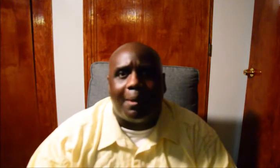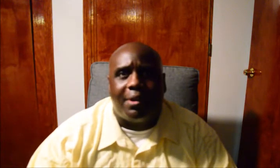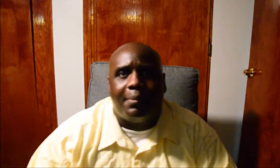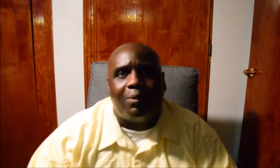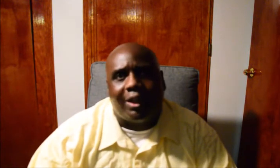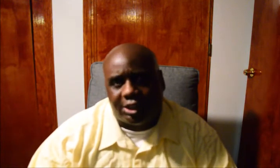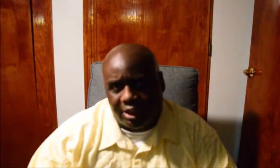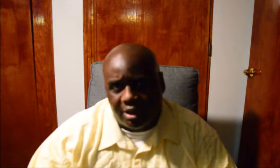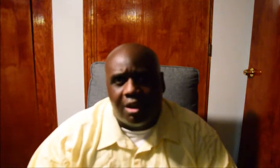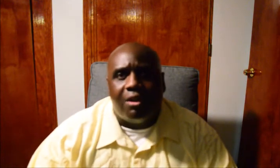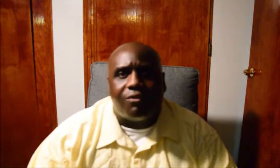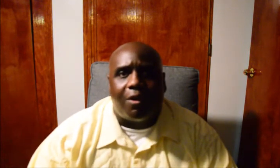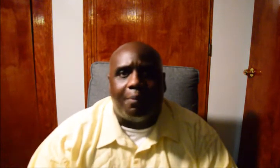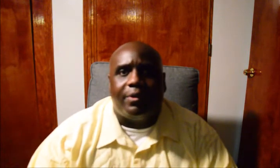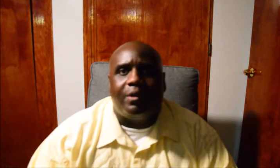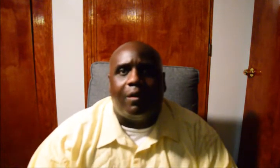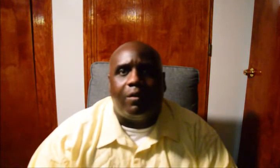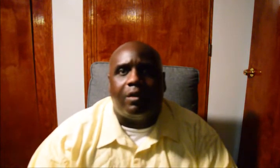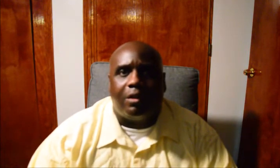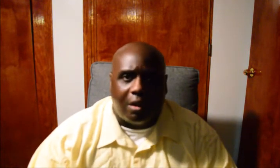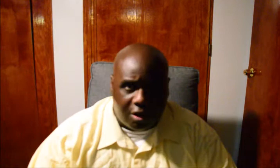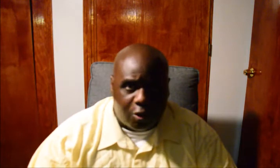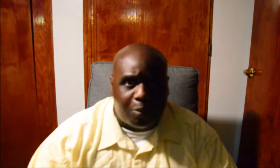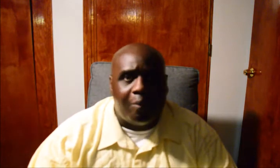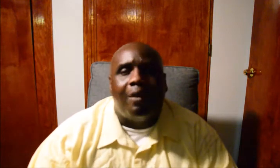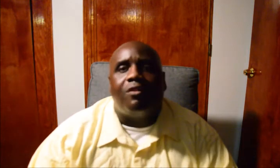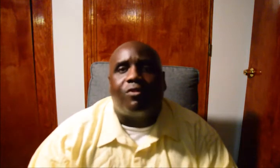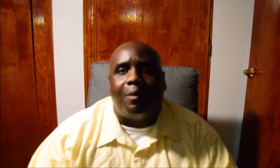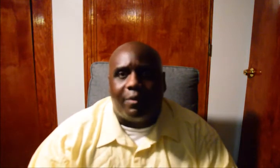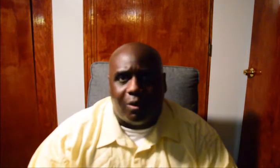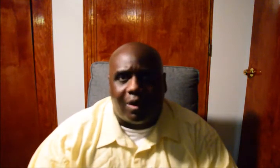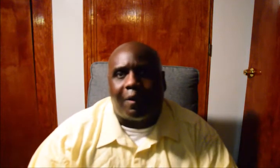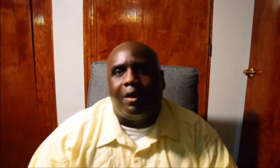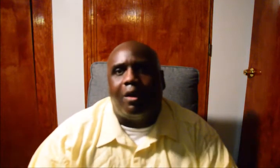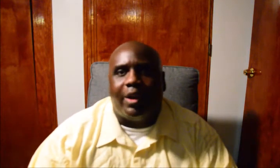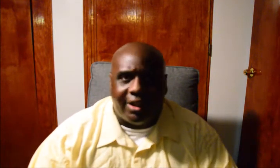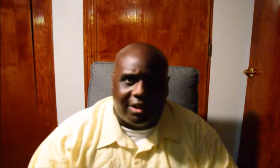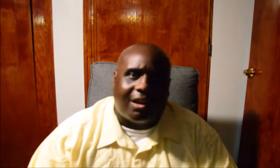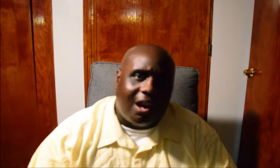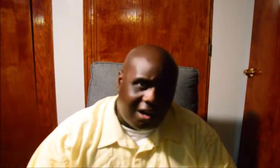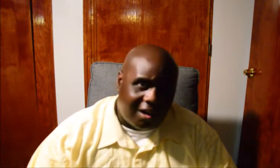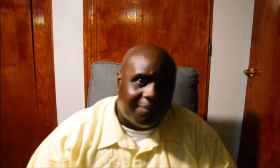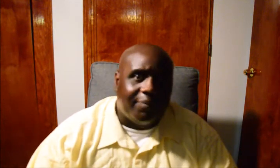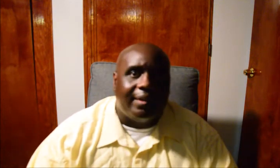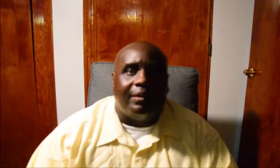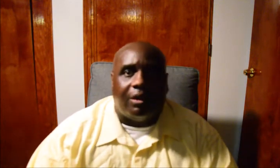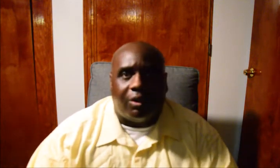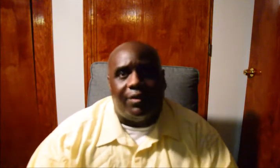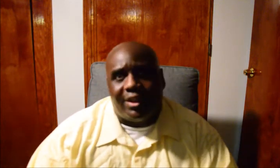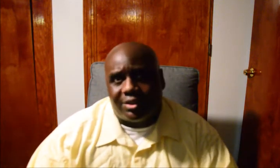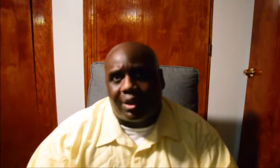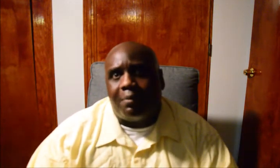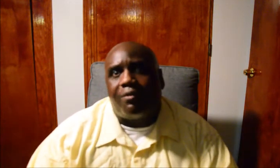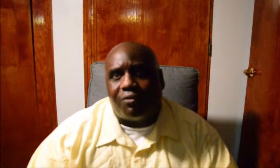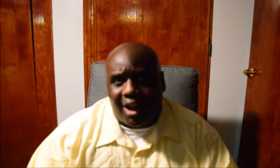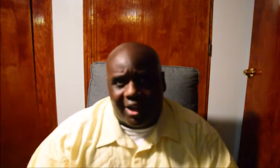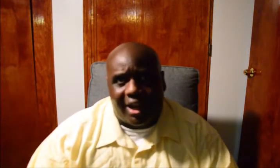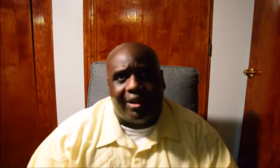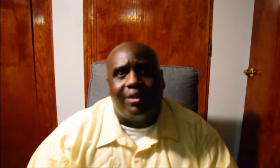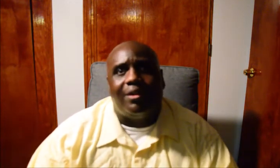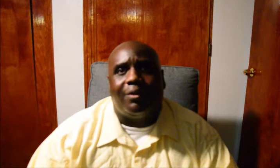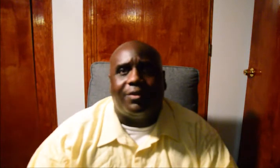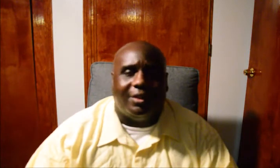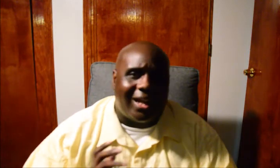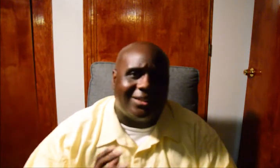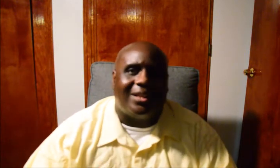you happen to be watching from, you know, your home, from your, you know, in your car on this Friday,